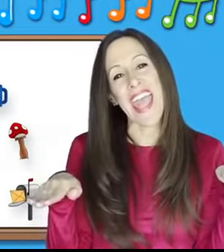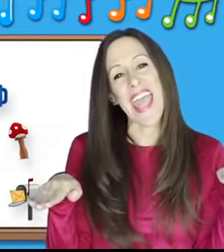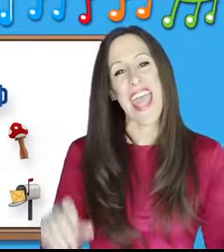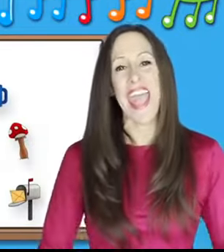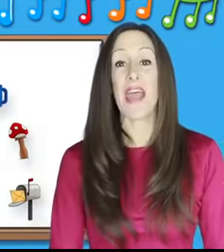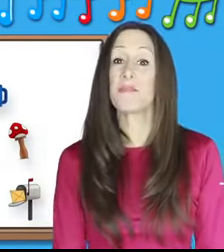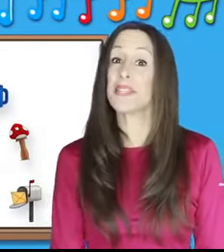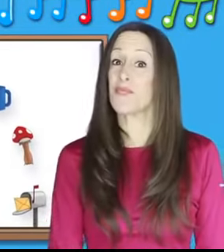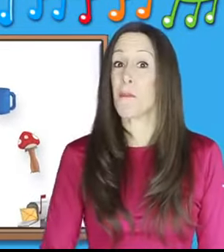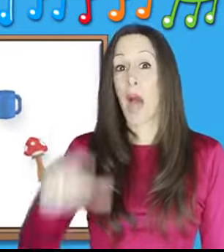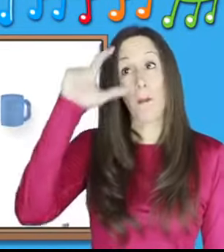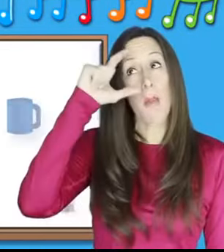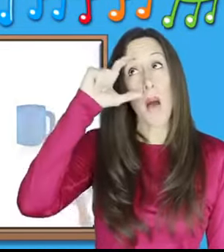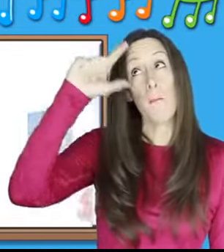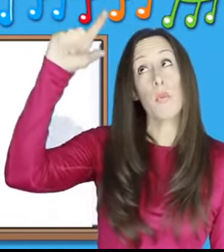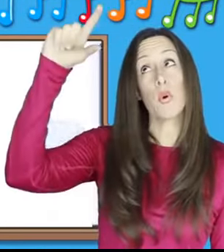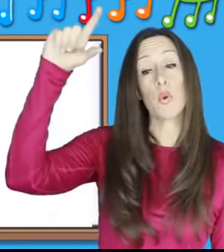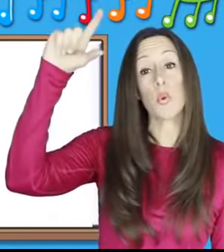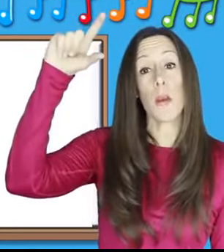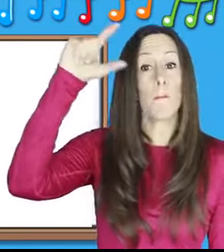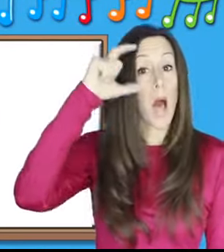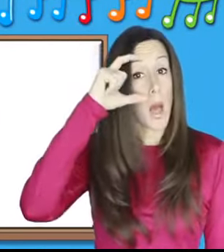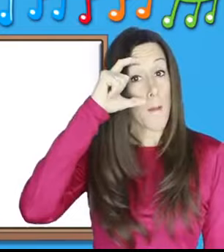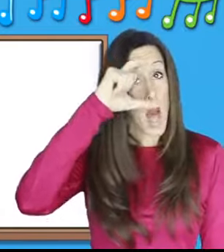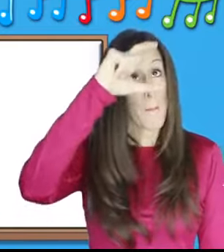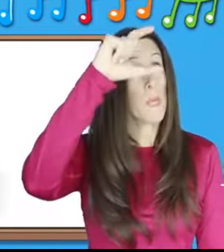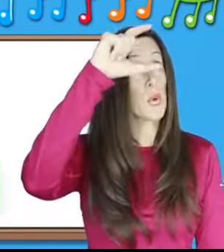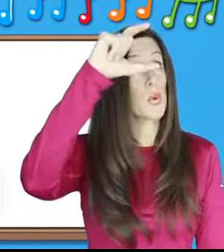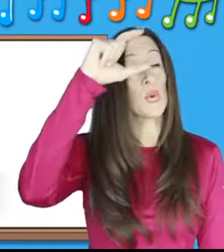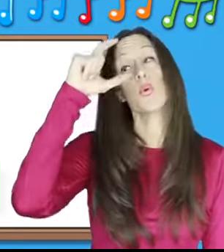is for m-m-moon m-m-moon